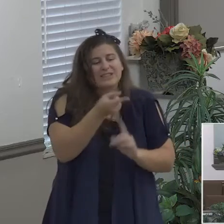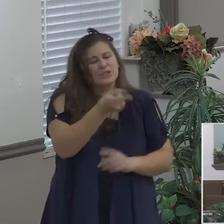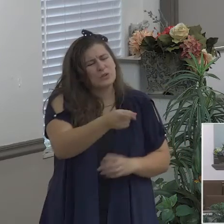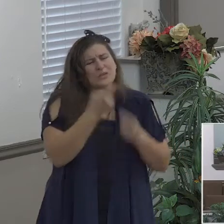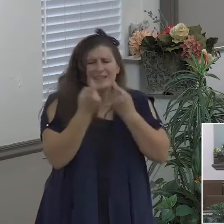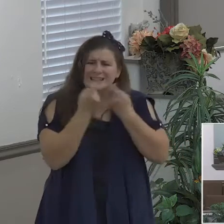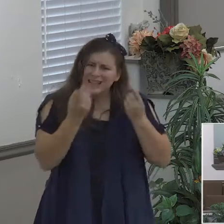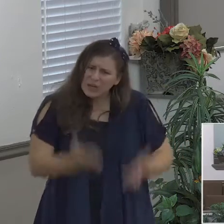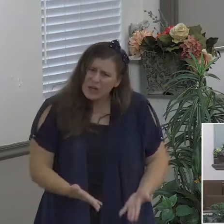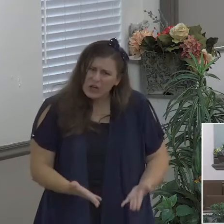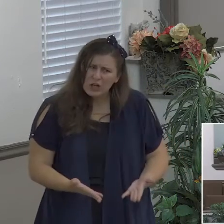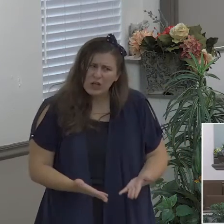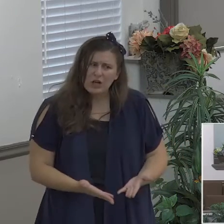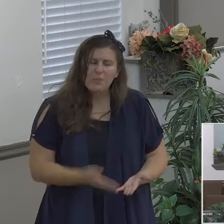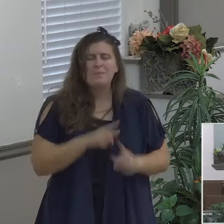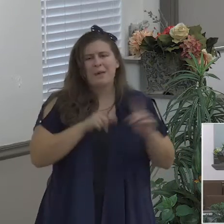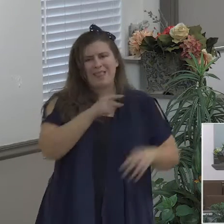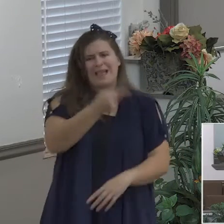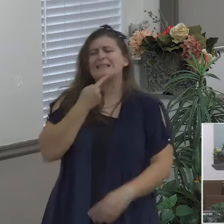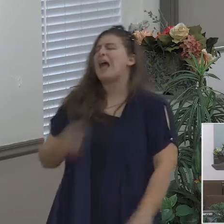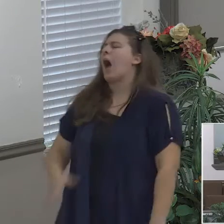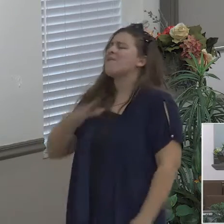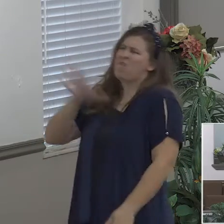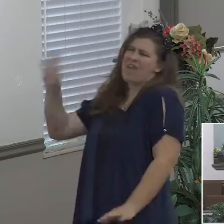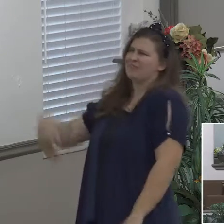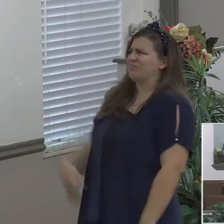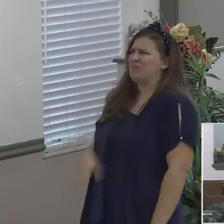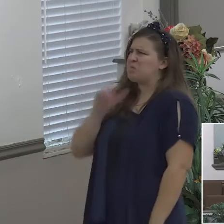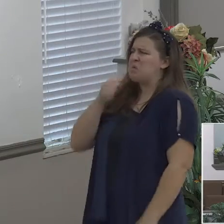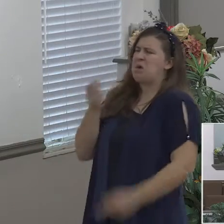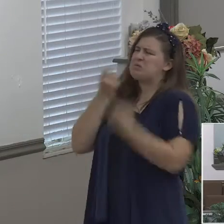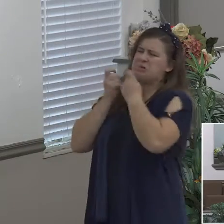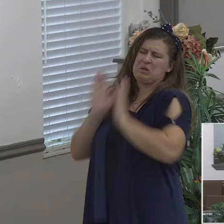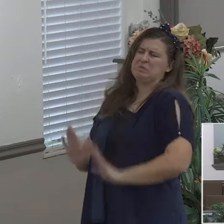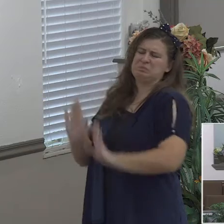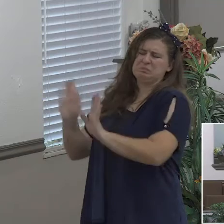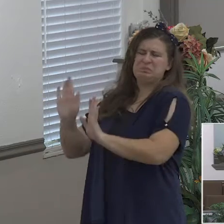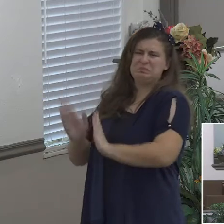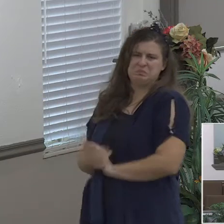I'm fine you know I've gone to church all my life